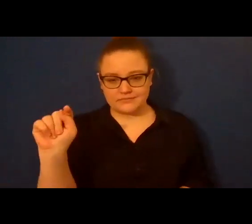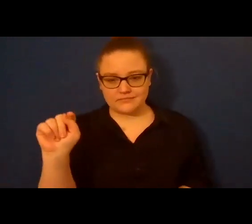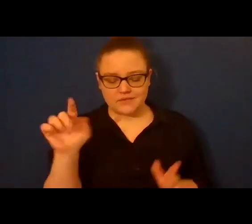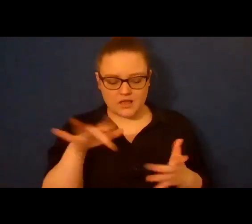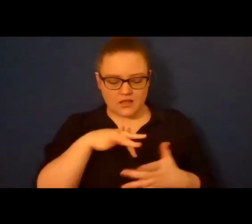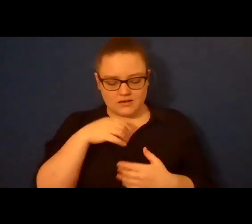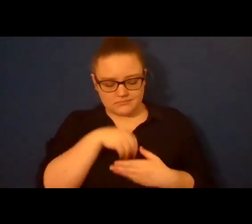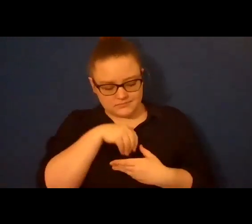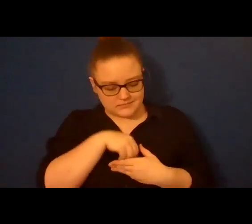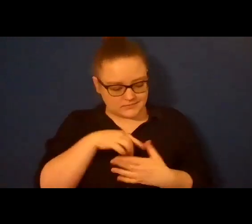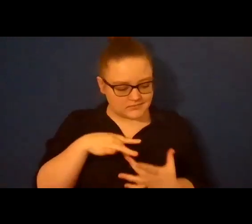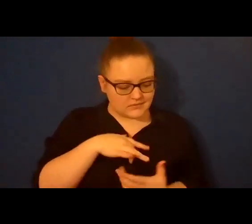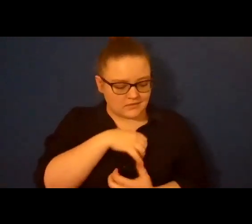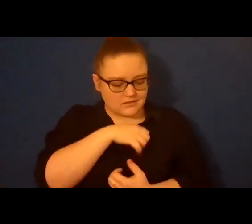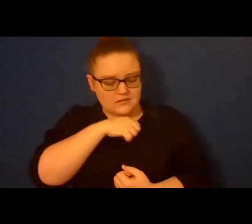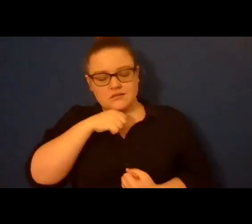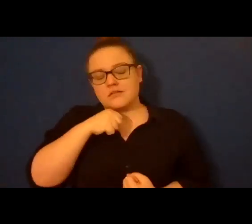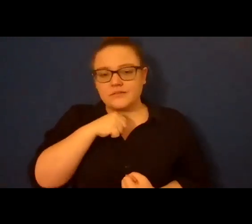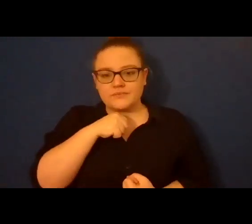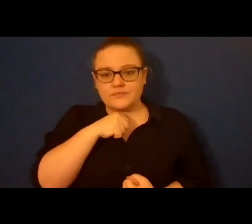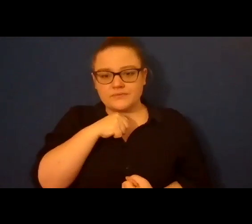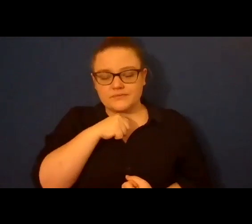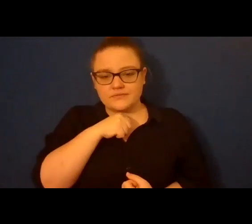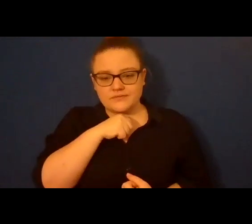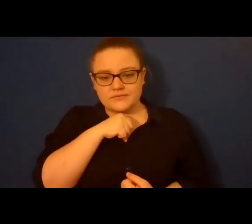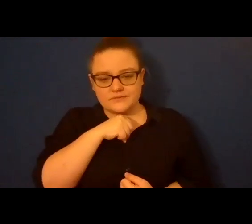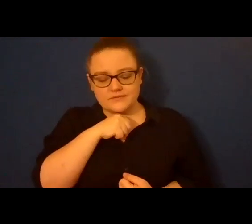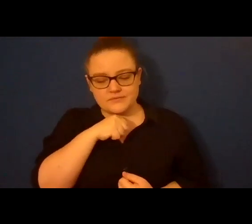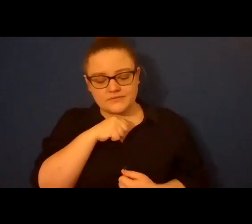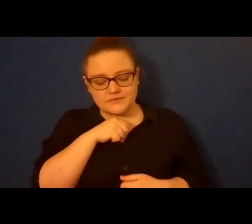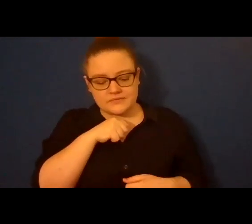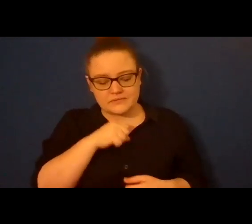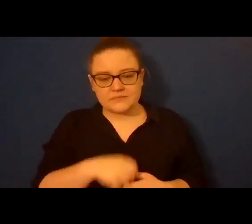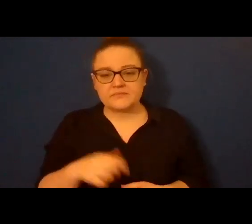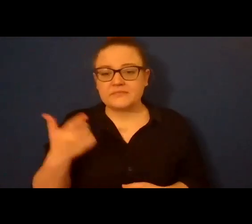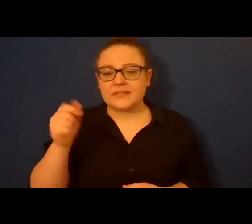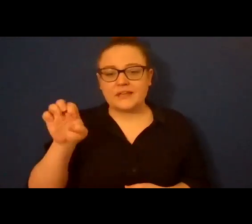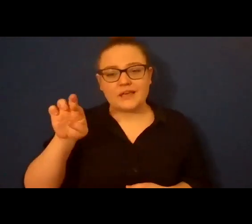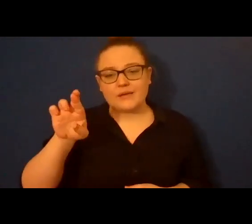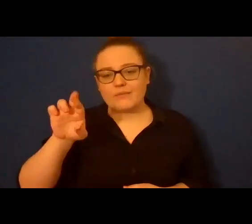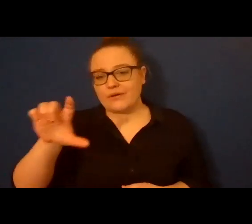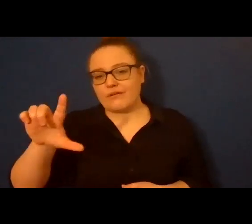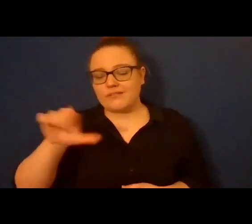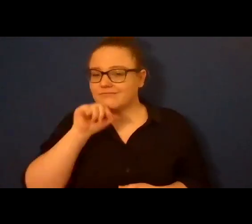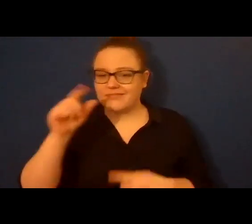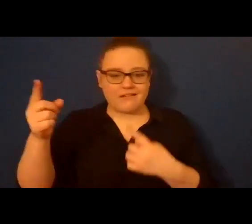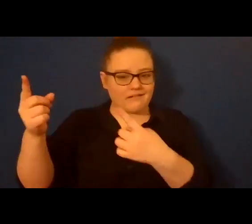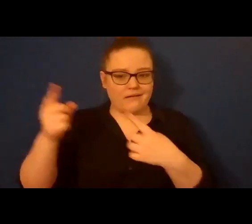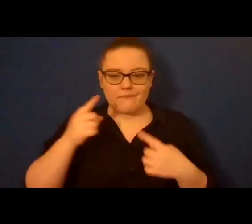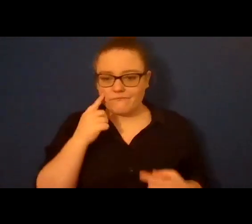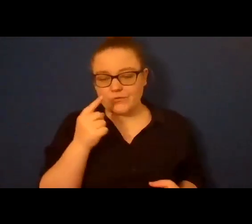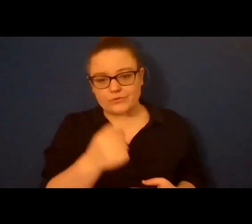You created from a clot. Gabriel isn't coming for you. You too full to eat.